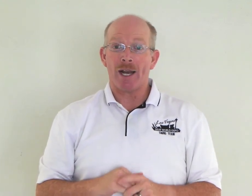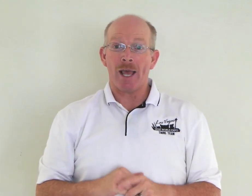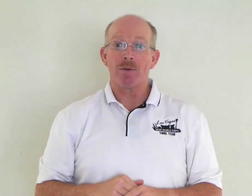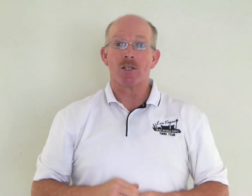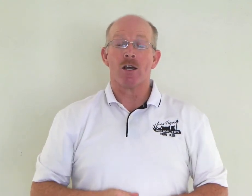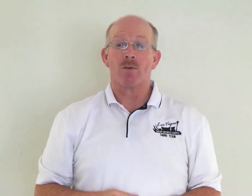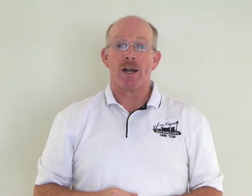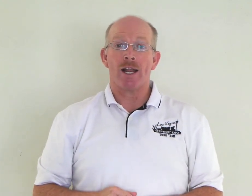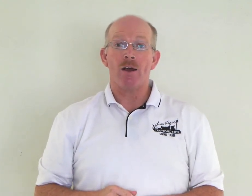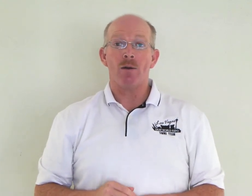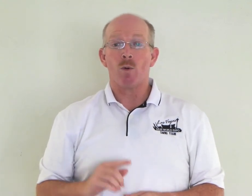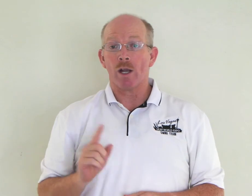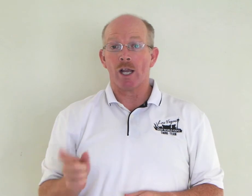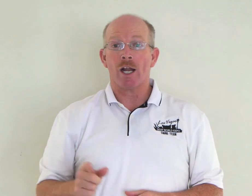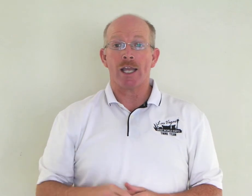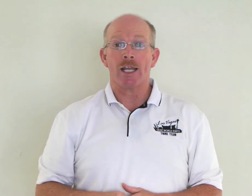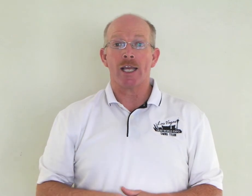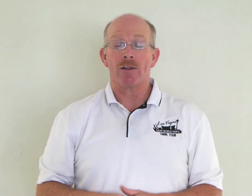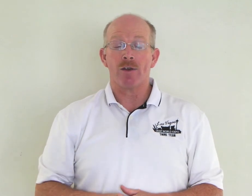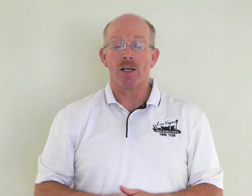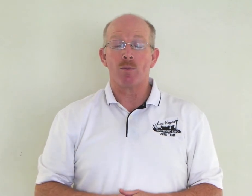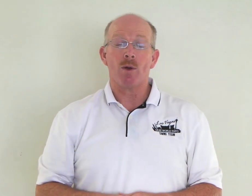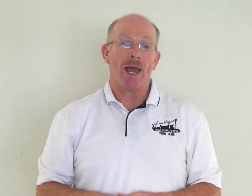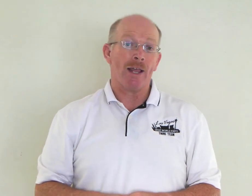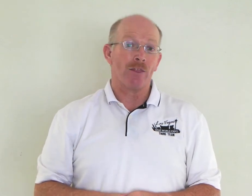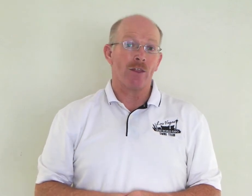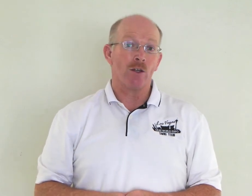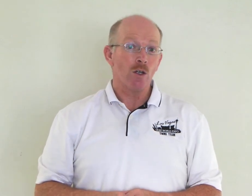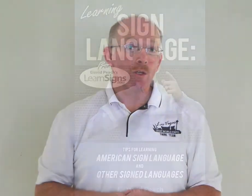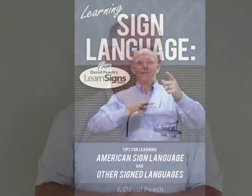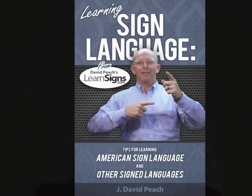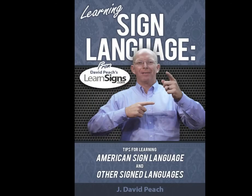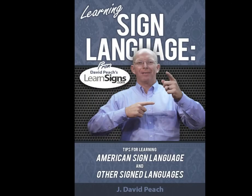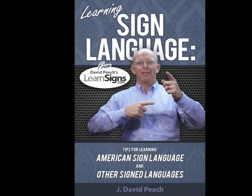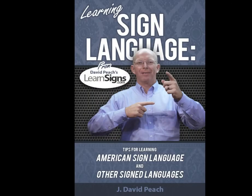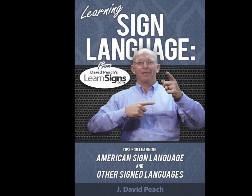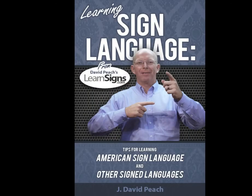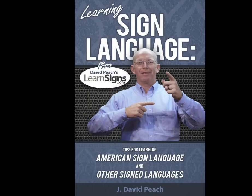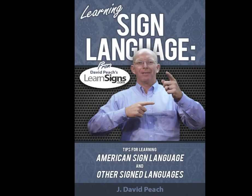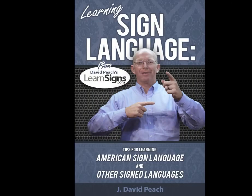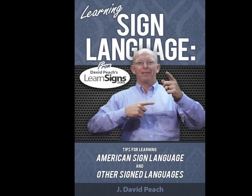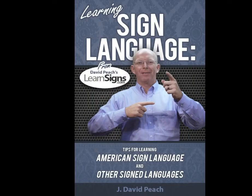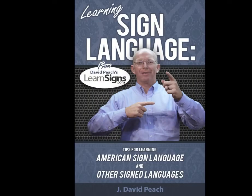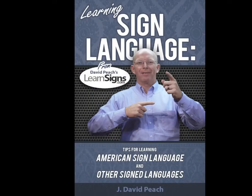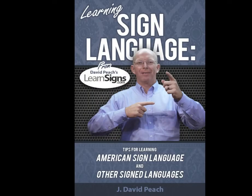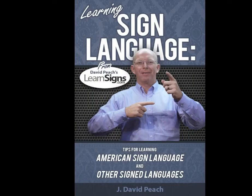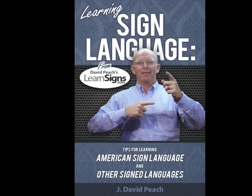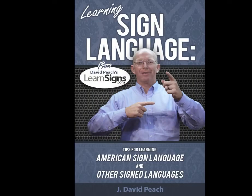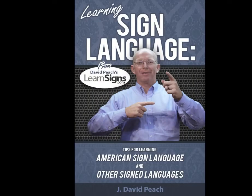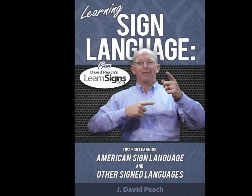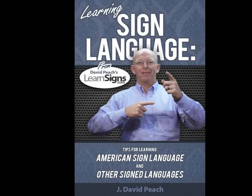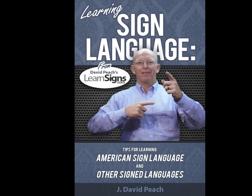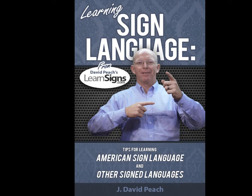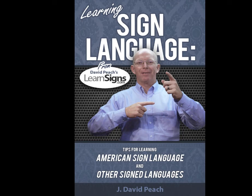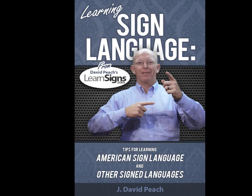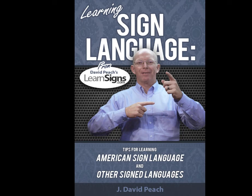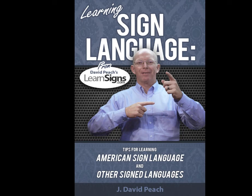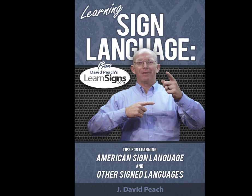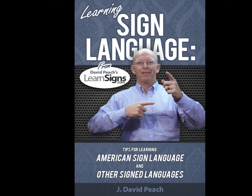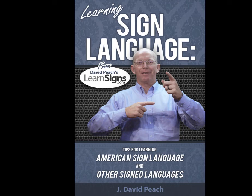Amazon right now. I'm working on getting it available at the Nook bookstore. But right now, for the next couple of weeks, it'll be available for